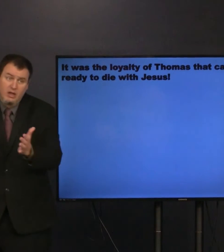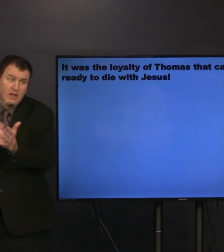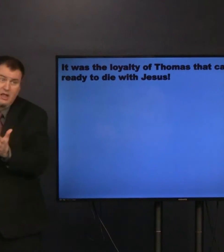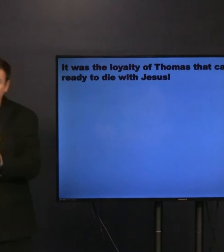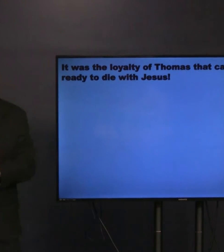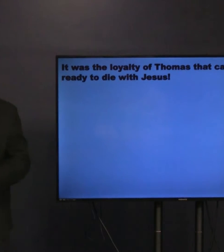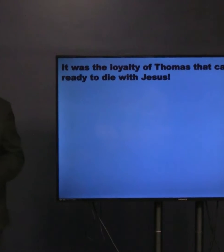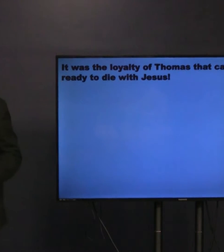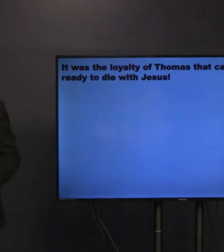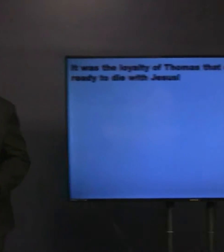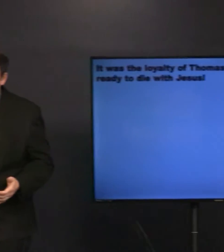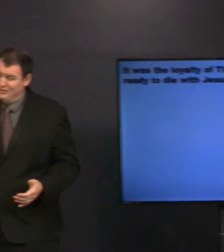And again,